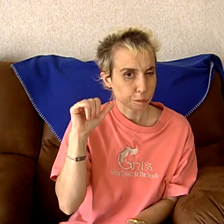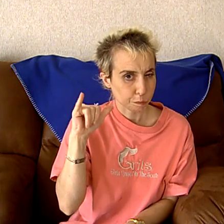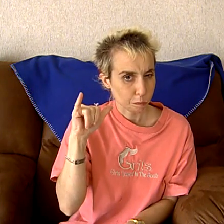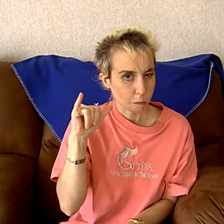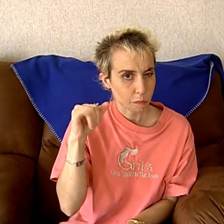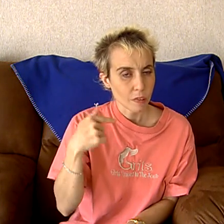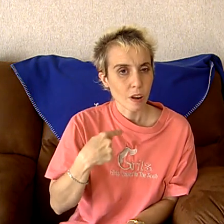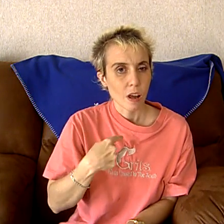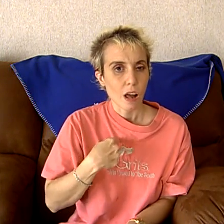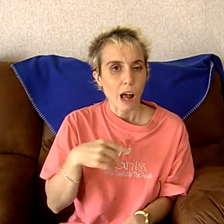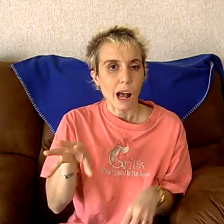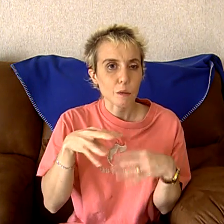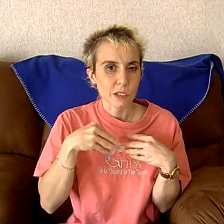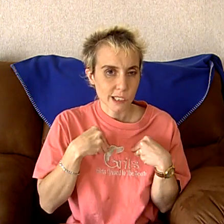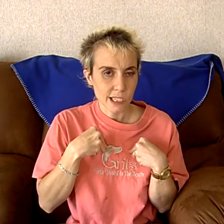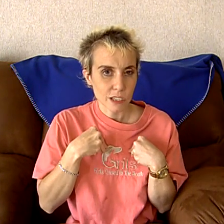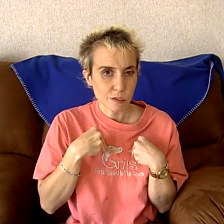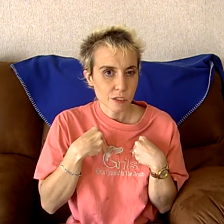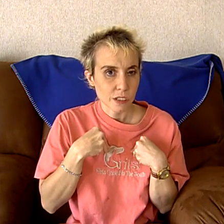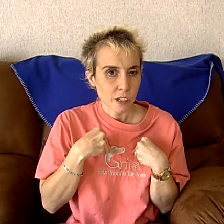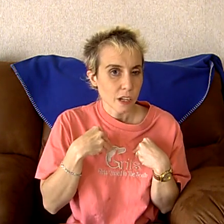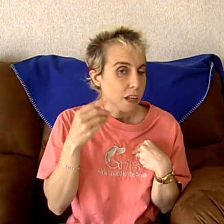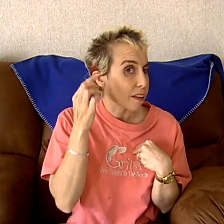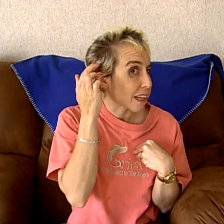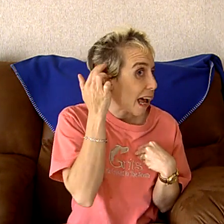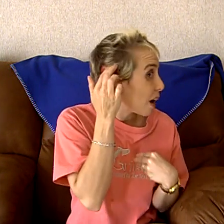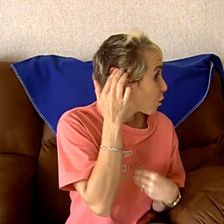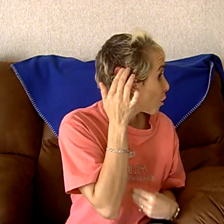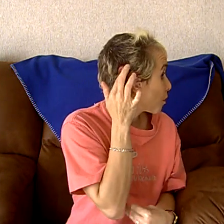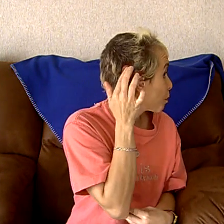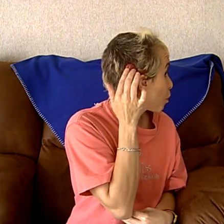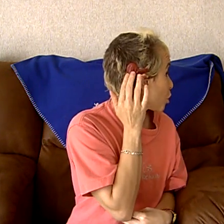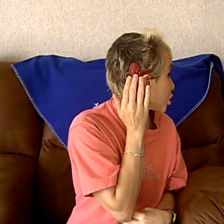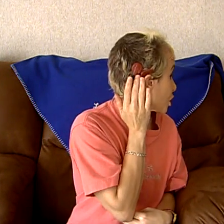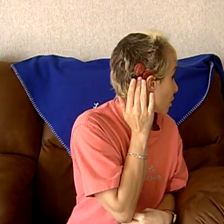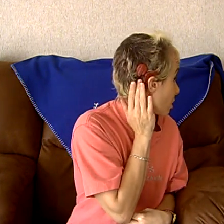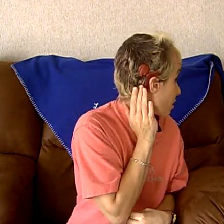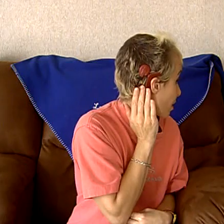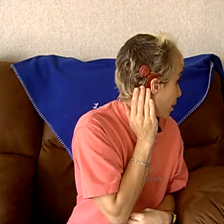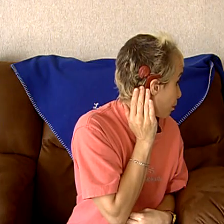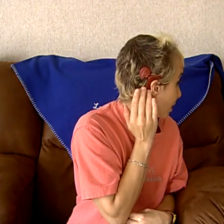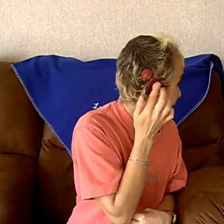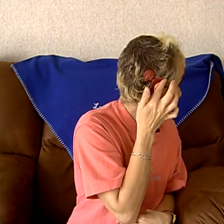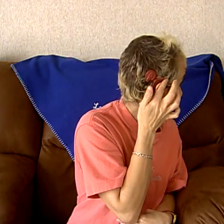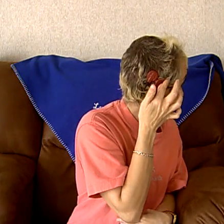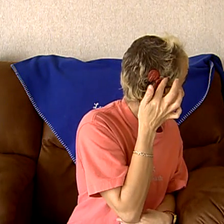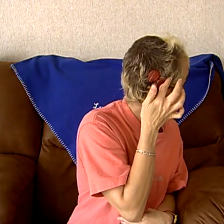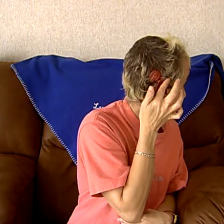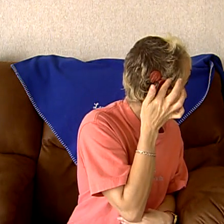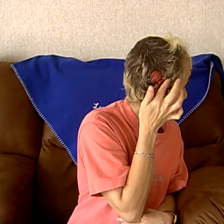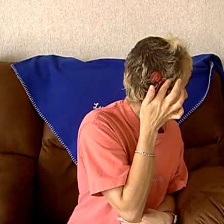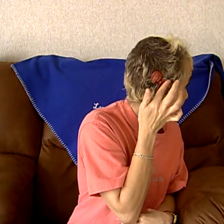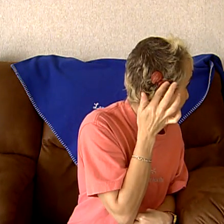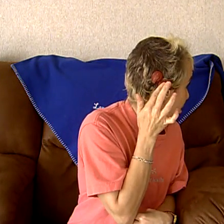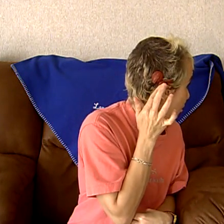recovery, I received the outer portion of the implant. This is the processor,